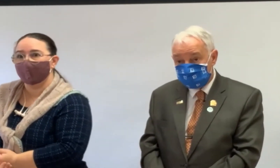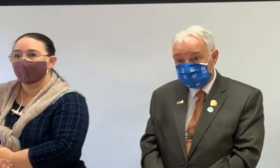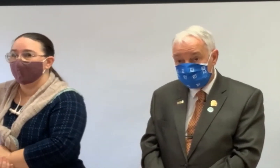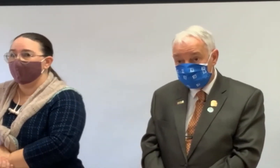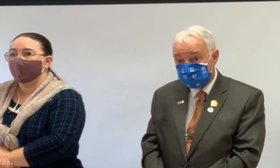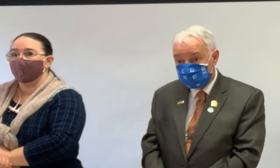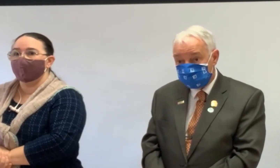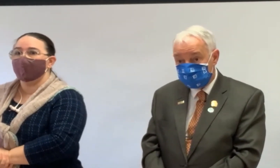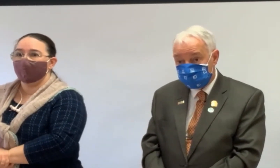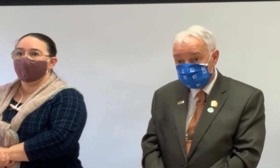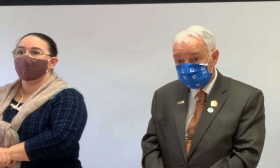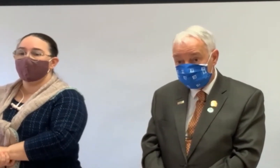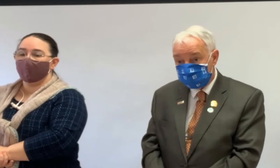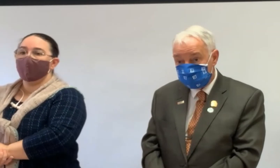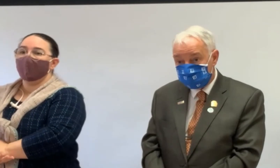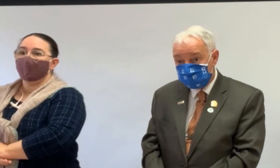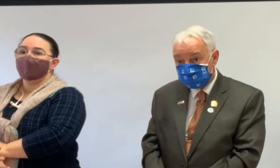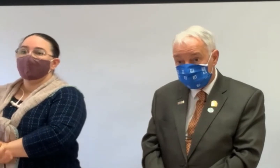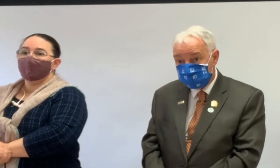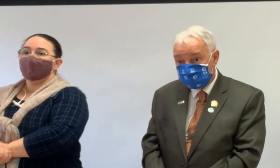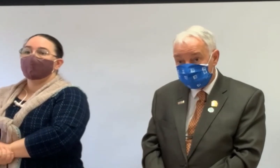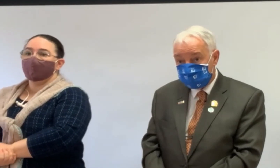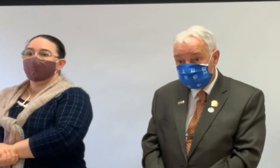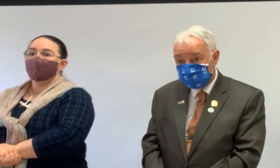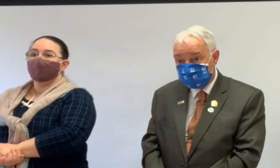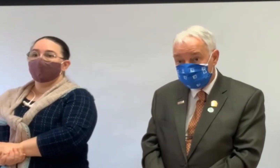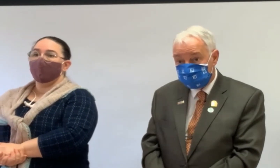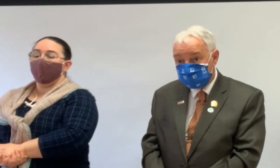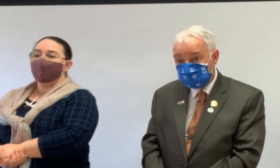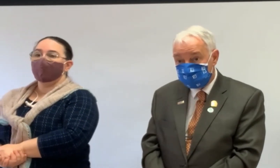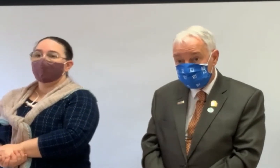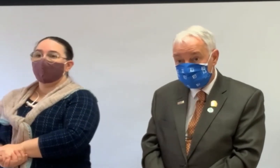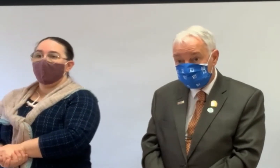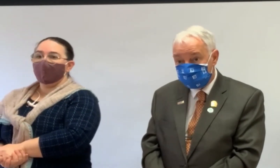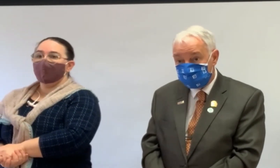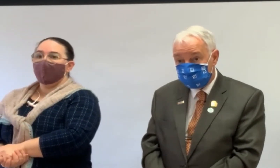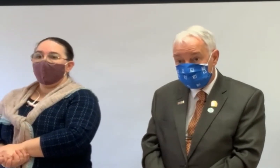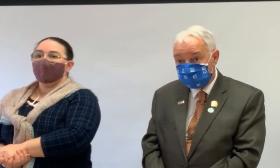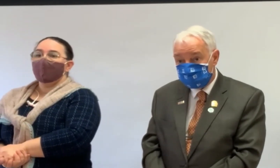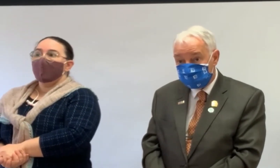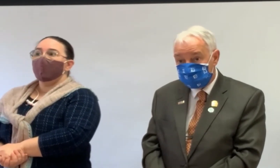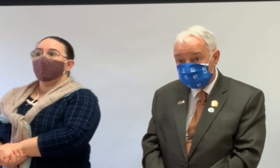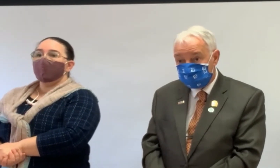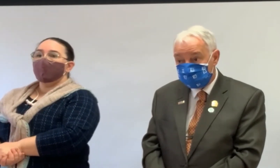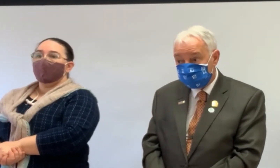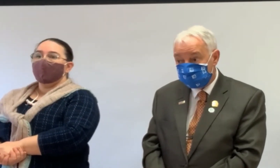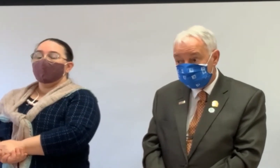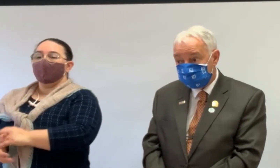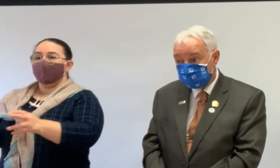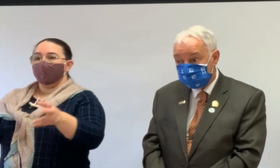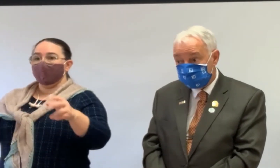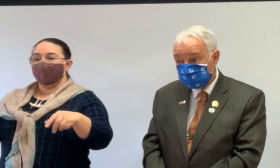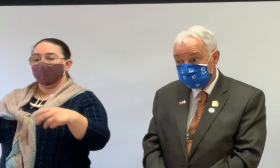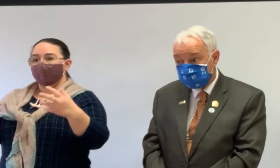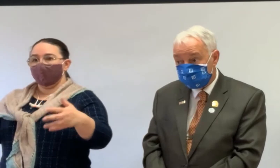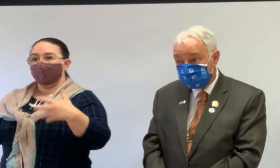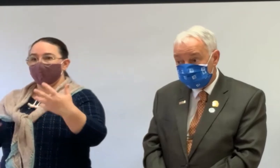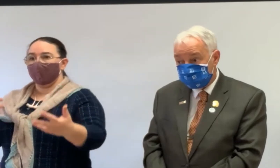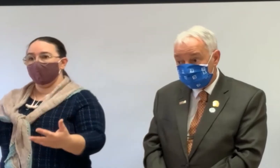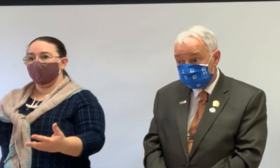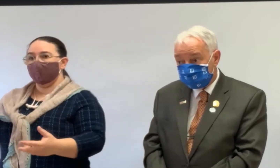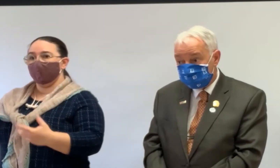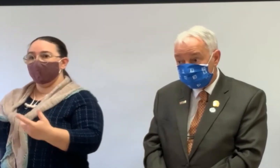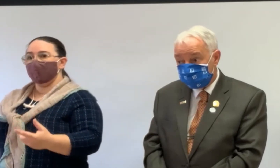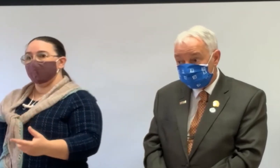Absolutely. So basically, I mean, she's passed away now, but basically the house is just sitting there. No, and that's, that's what's important. That's one of the